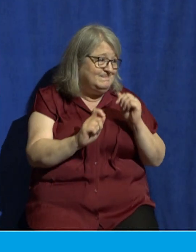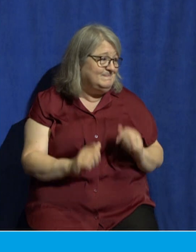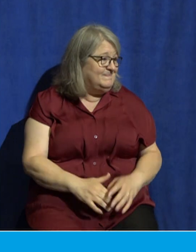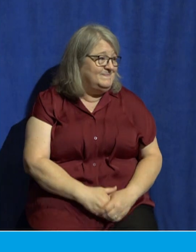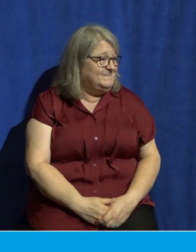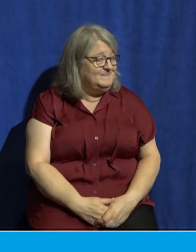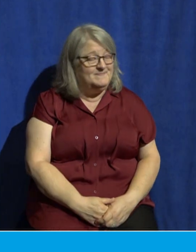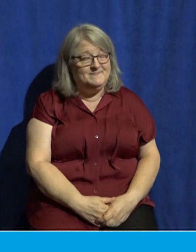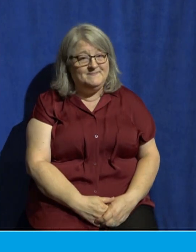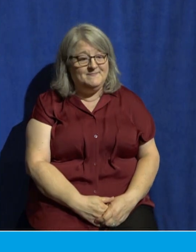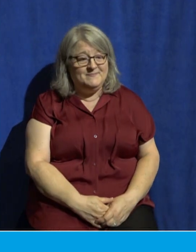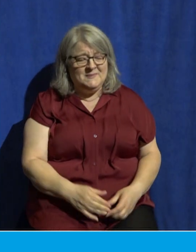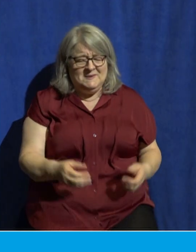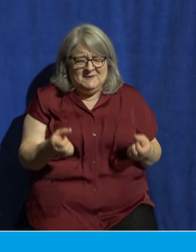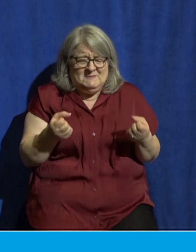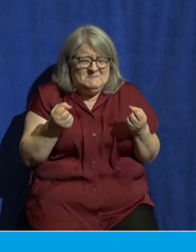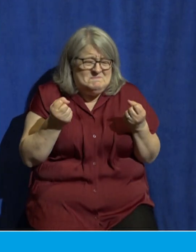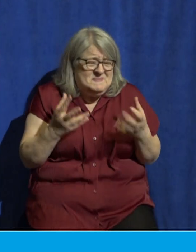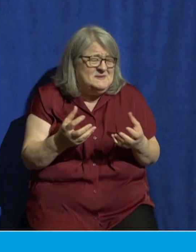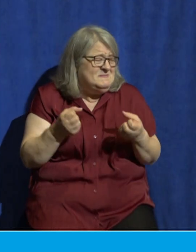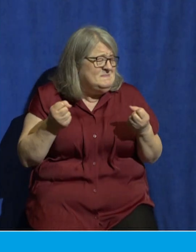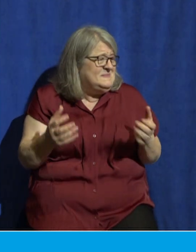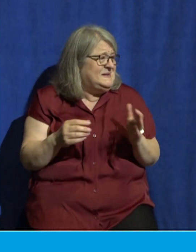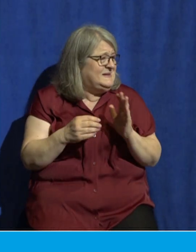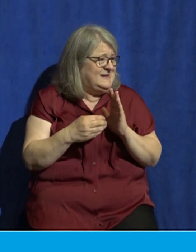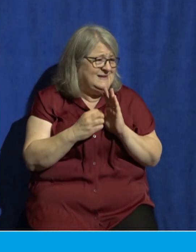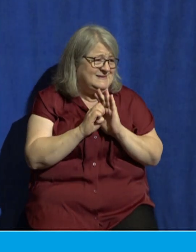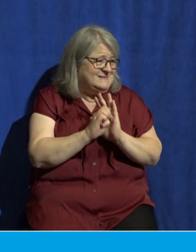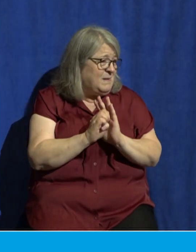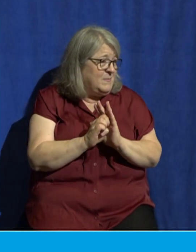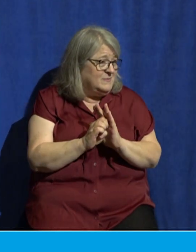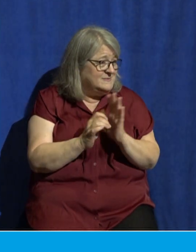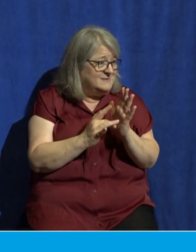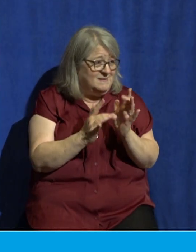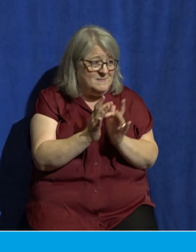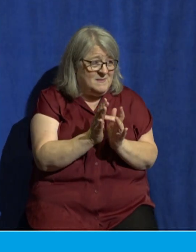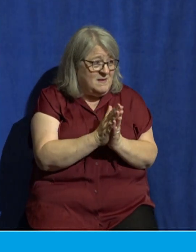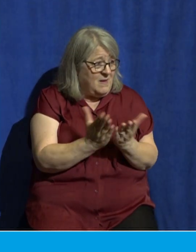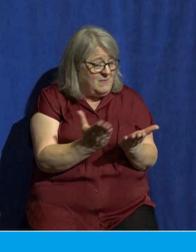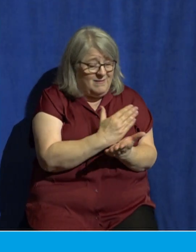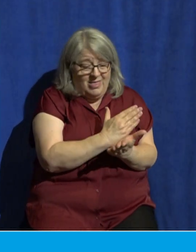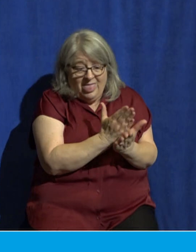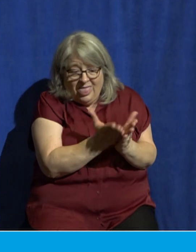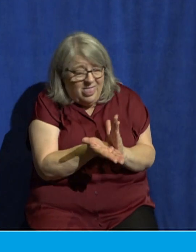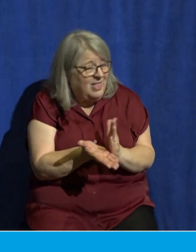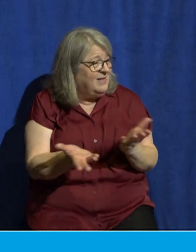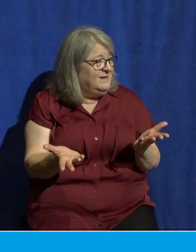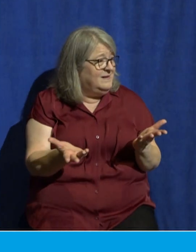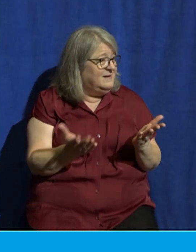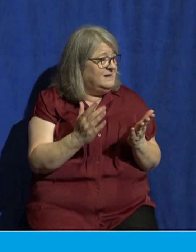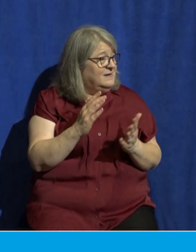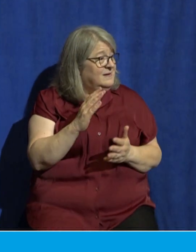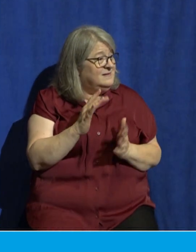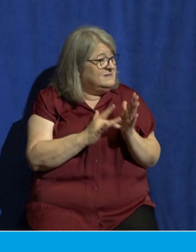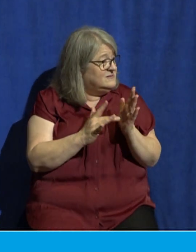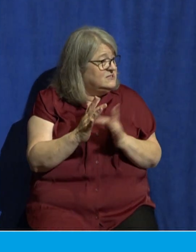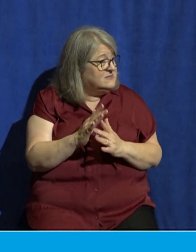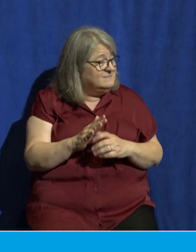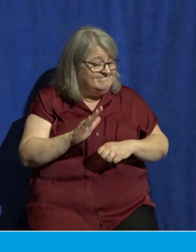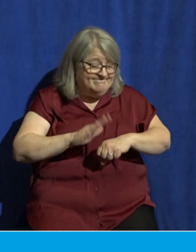there's so many examples of this throughout the Bible and Jesus warns the disciples do not allow yourself to be